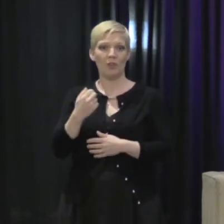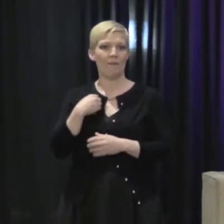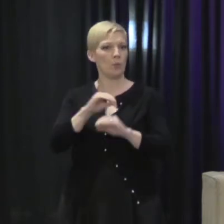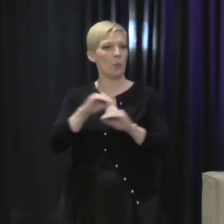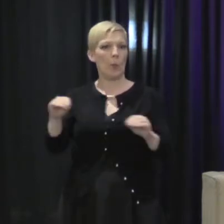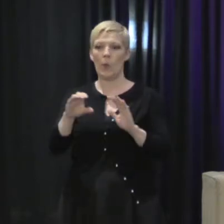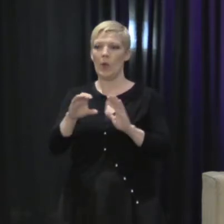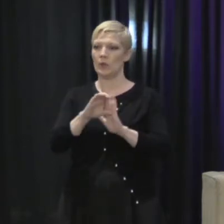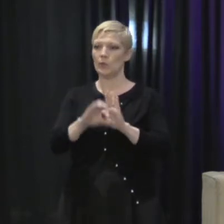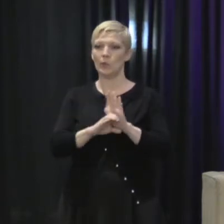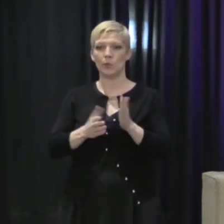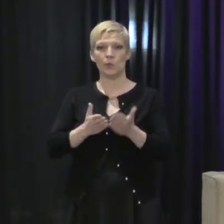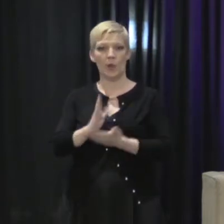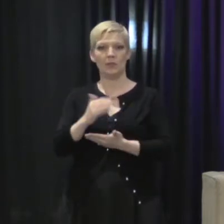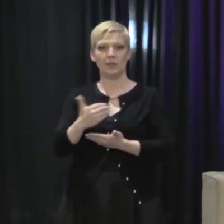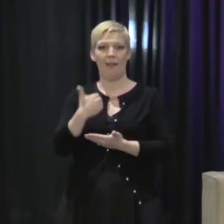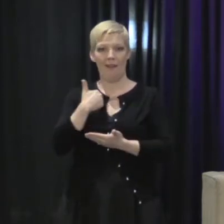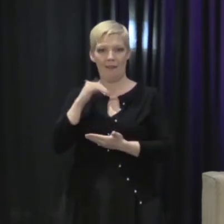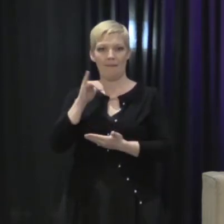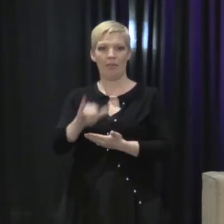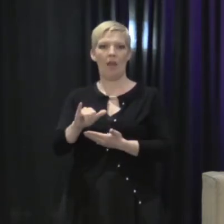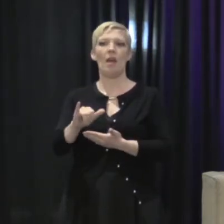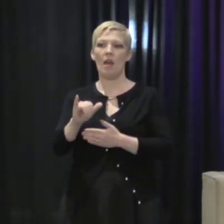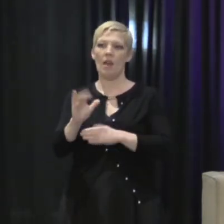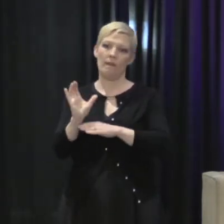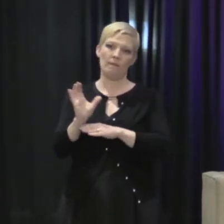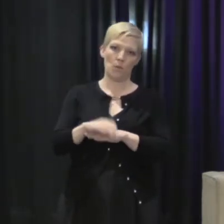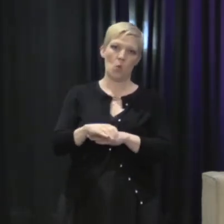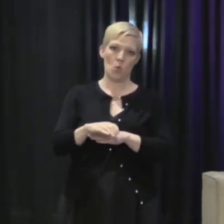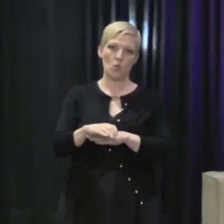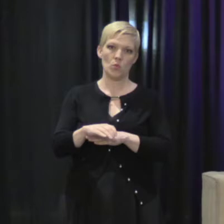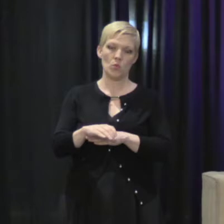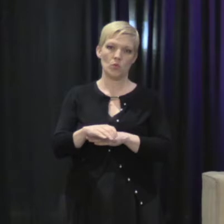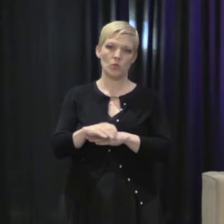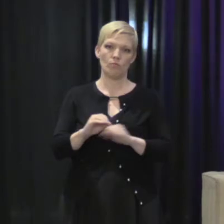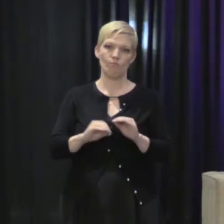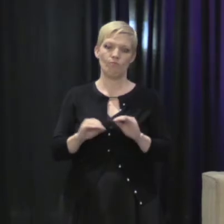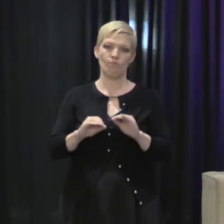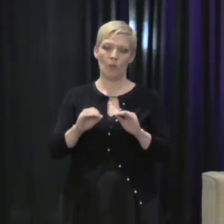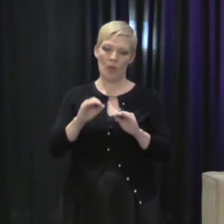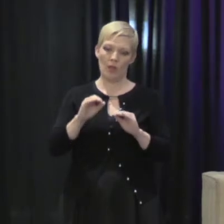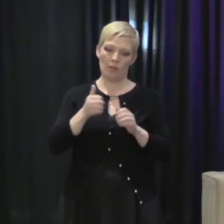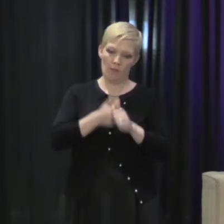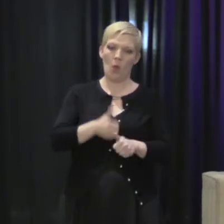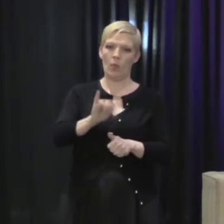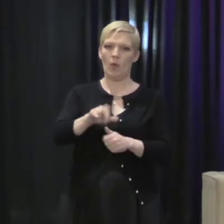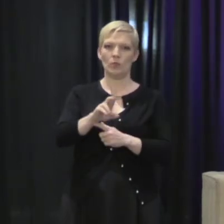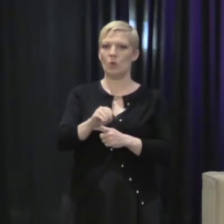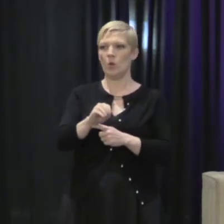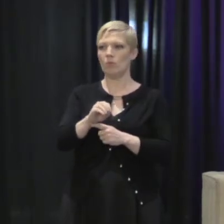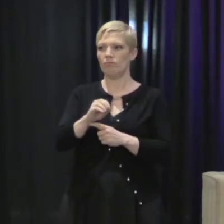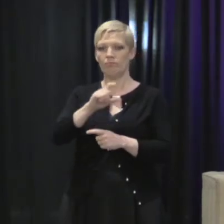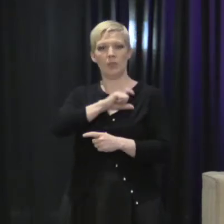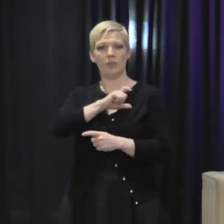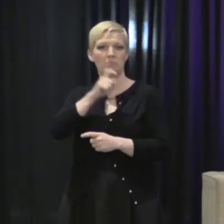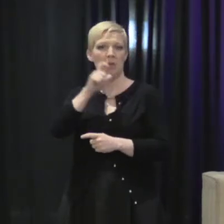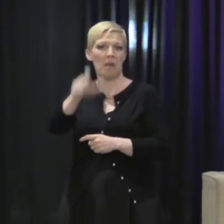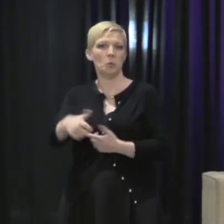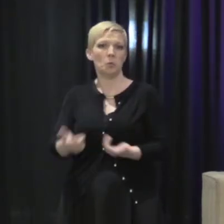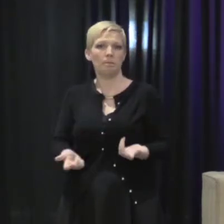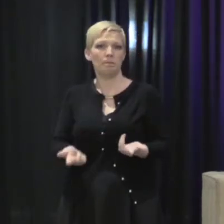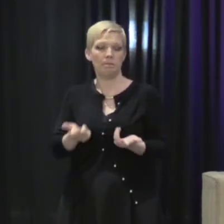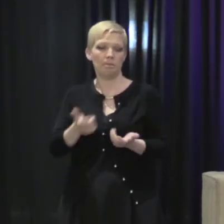constitutional right to have her restraining order enforced. They found that this wasn't a matter of the federal